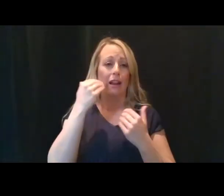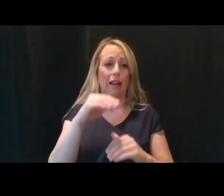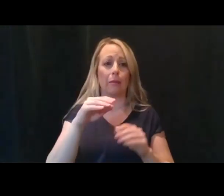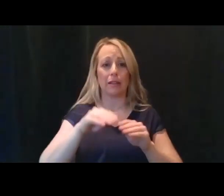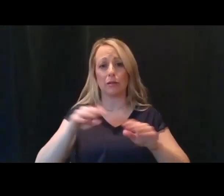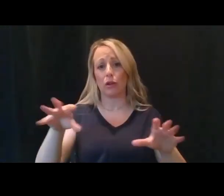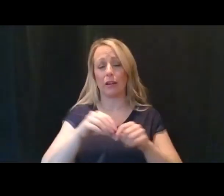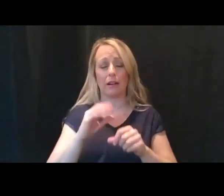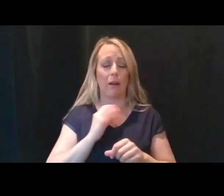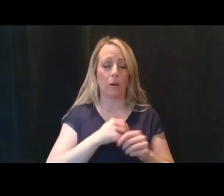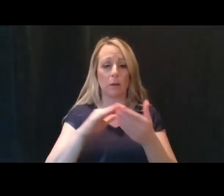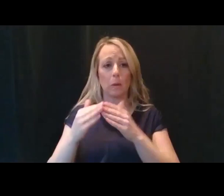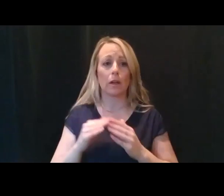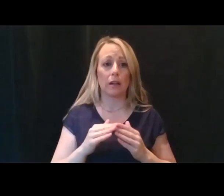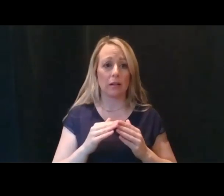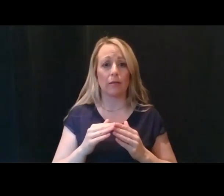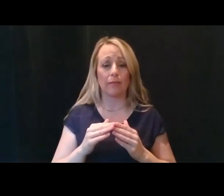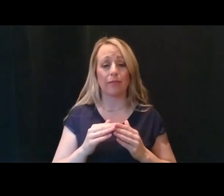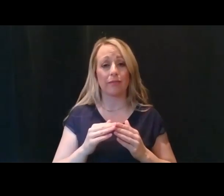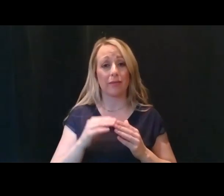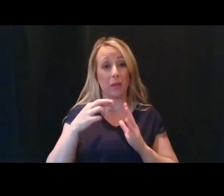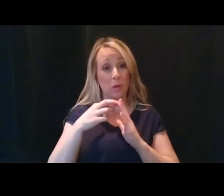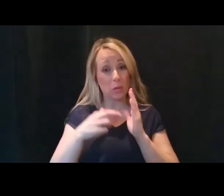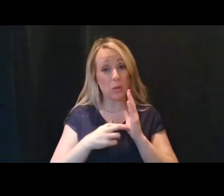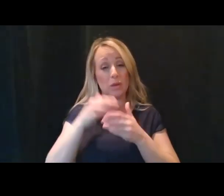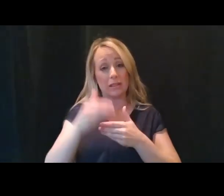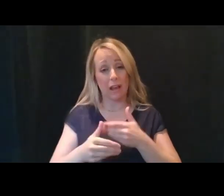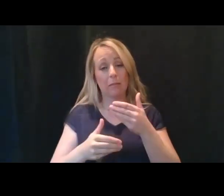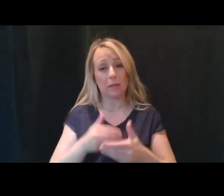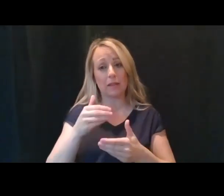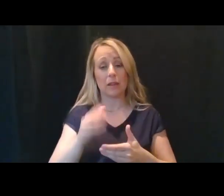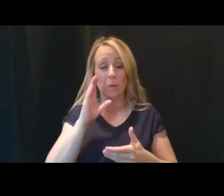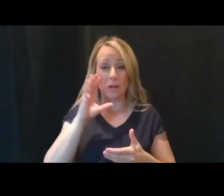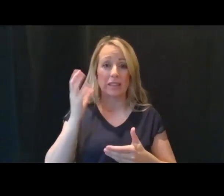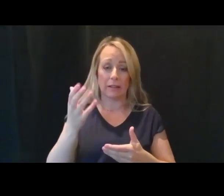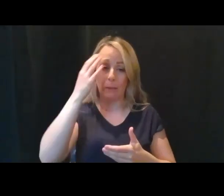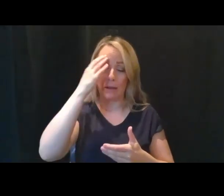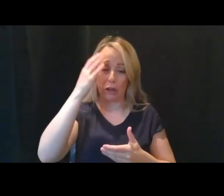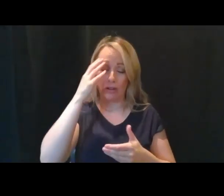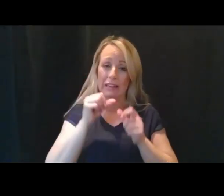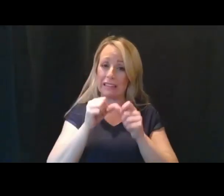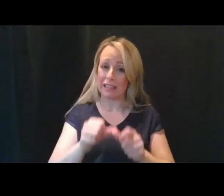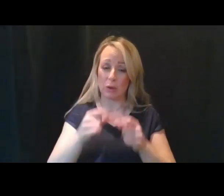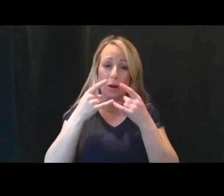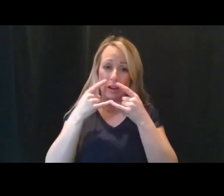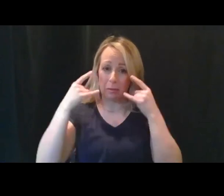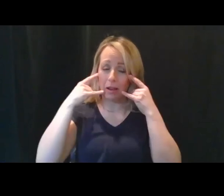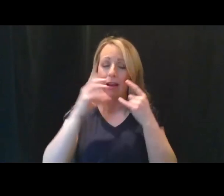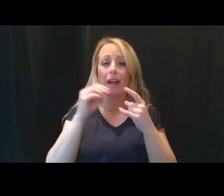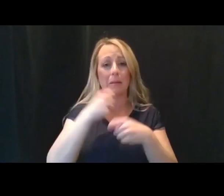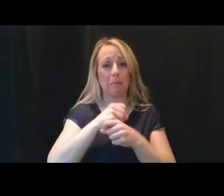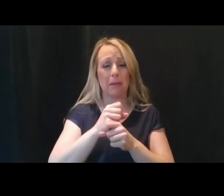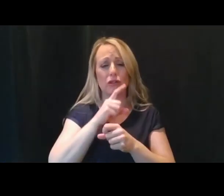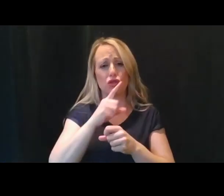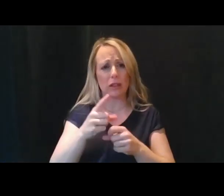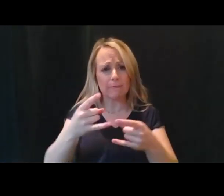our community. These steps will sound familiar. Continue wearing a mask and make sure it fits well.